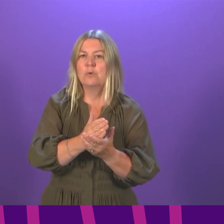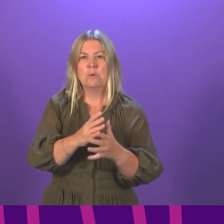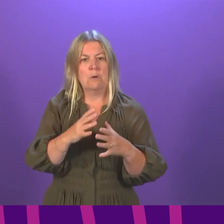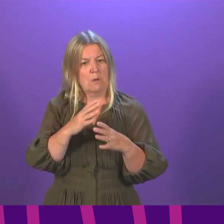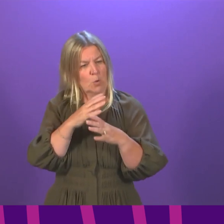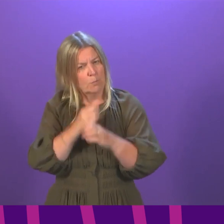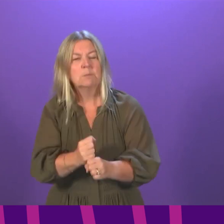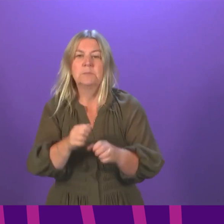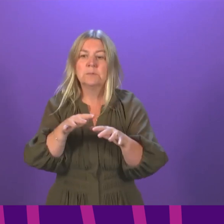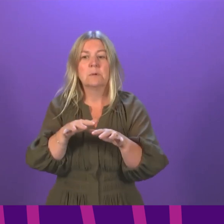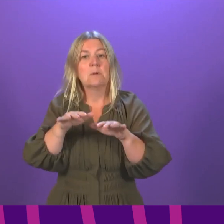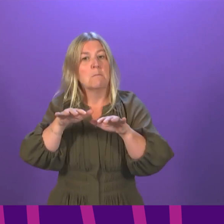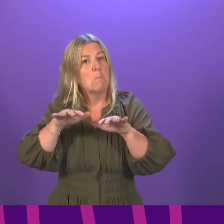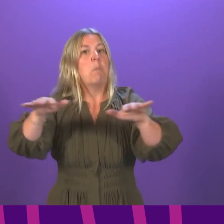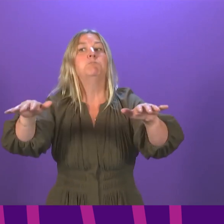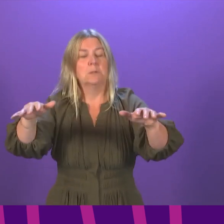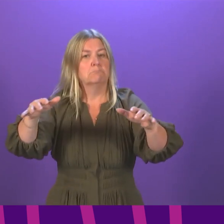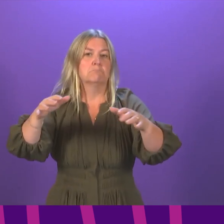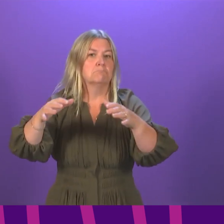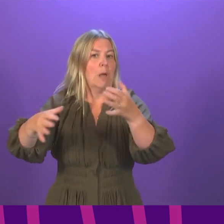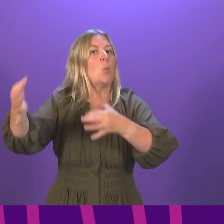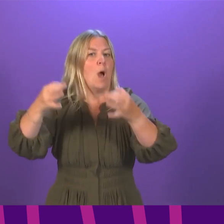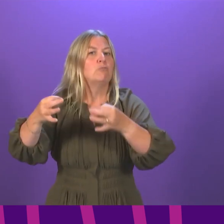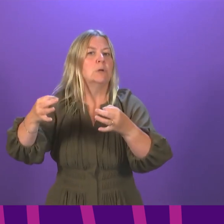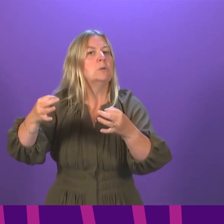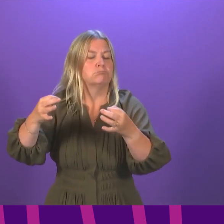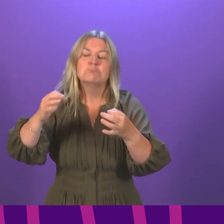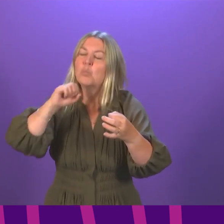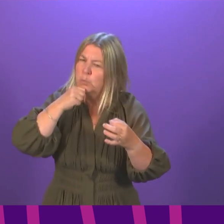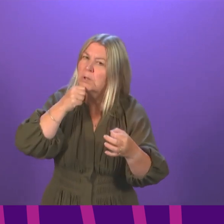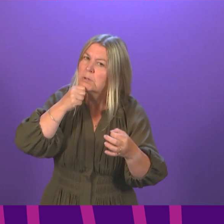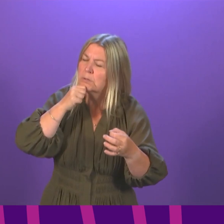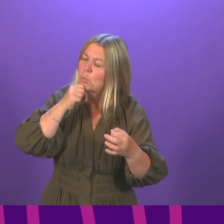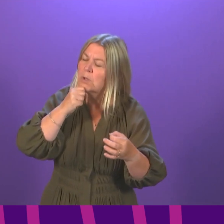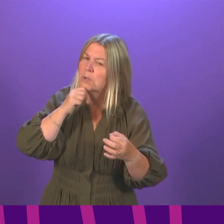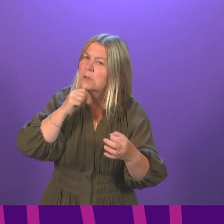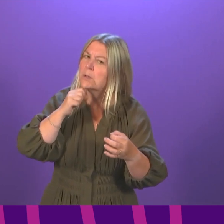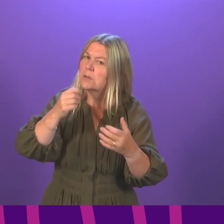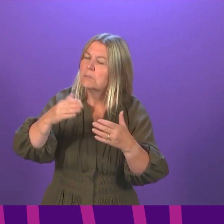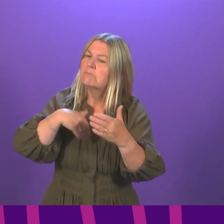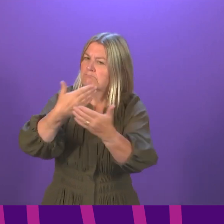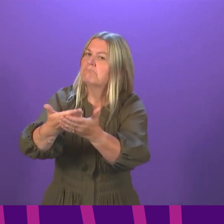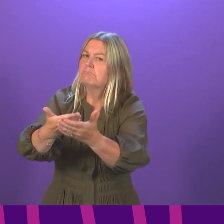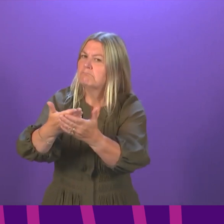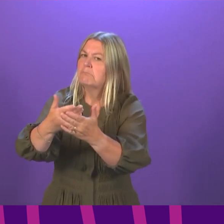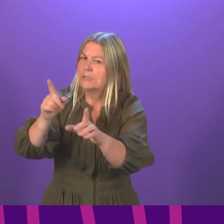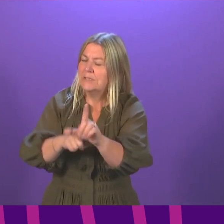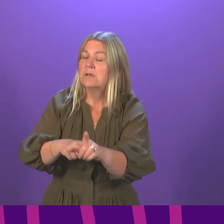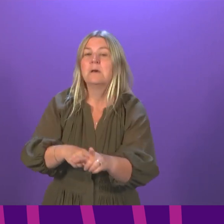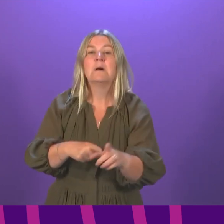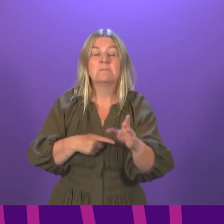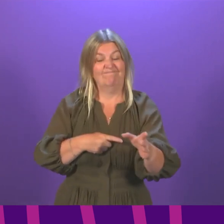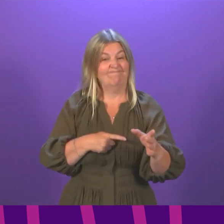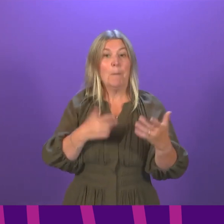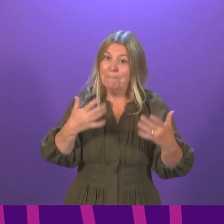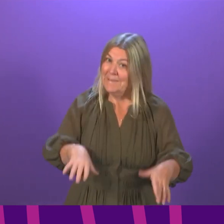public inquiry. We are, of course, and I have been very open about this, and I would be getting criticism if I was not doing this. We are talking to the UK Government about